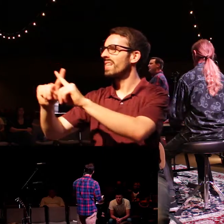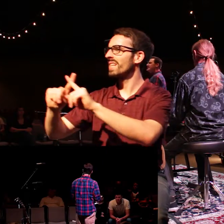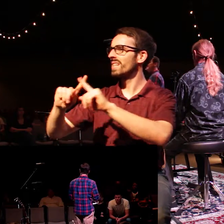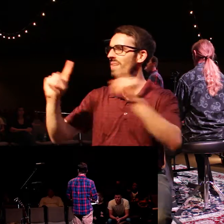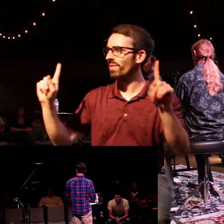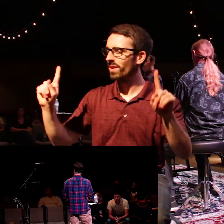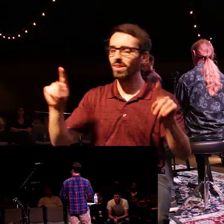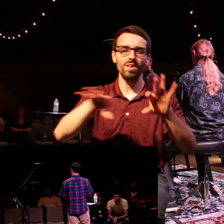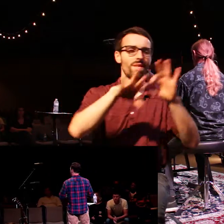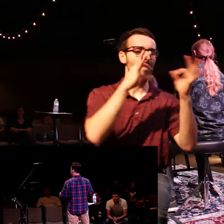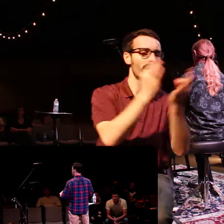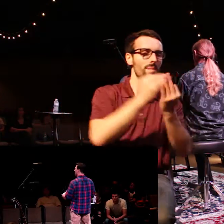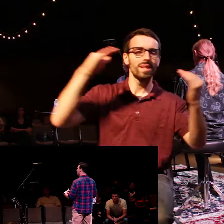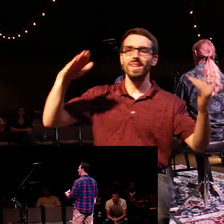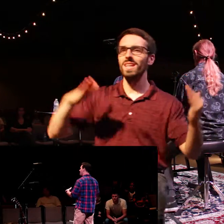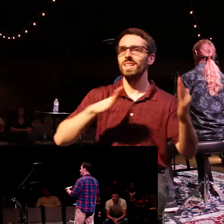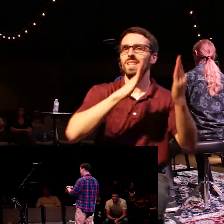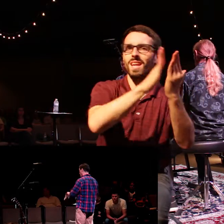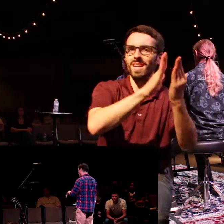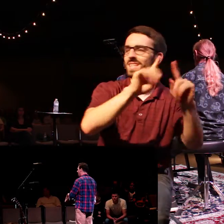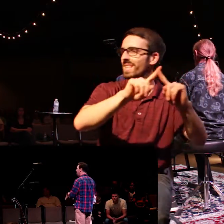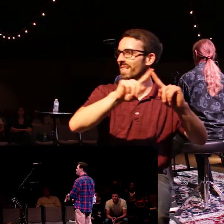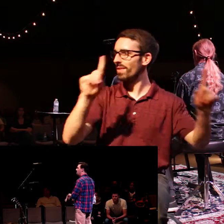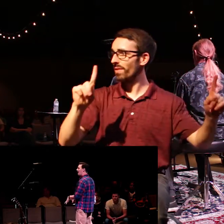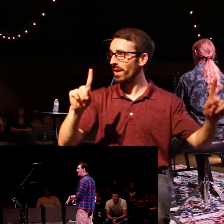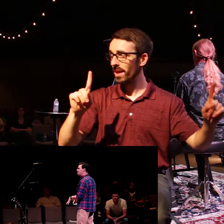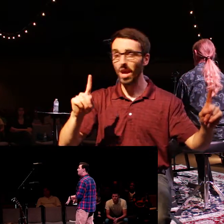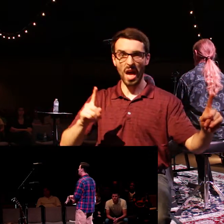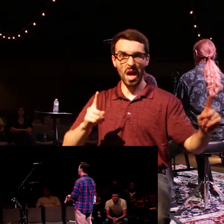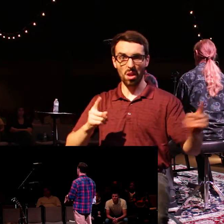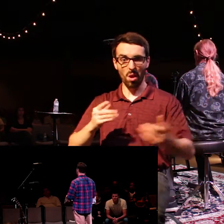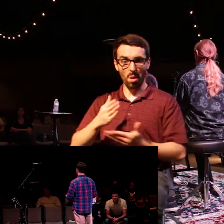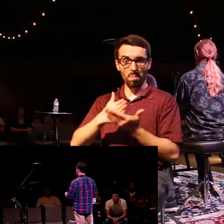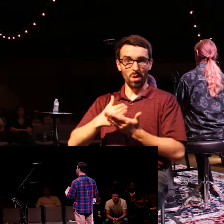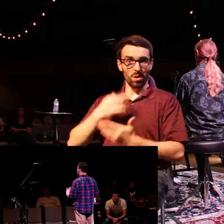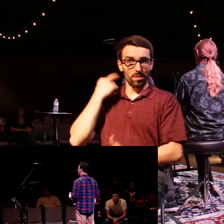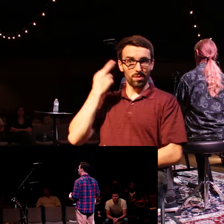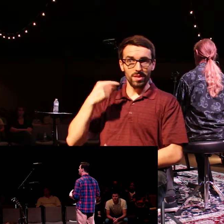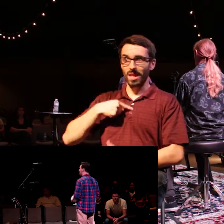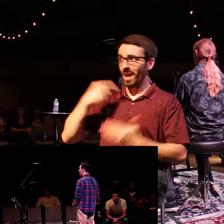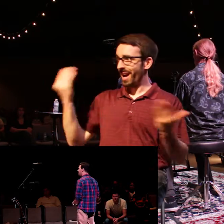reason why I'm standing right here today doing what I'm doing with my life is because it transformed me.